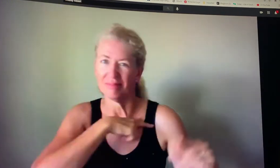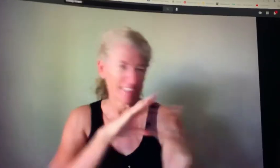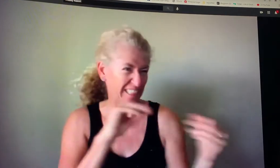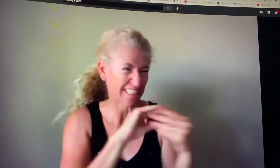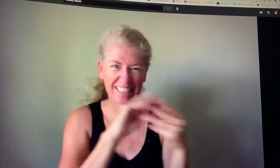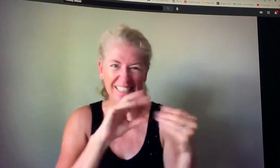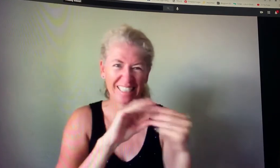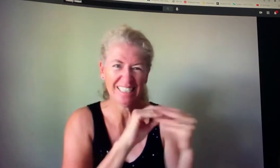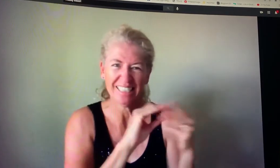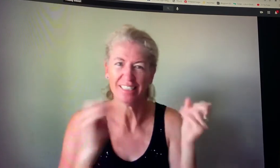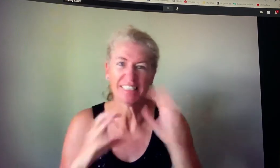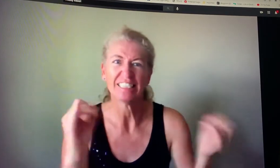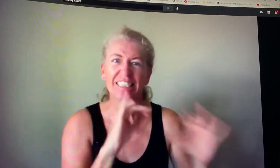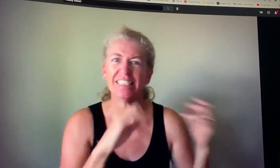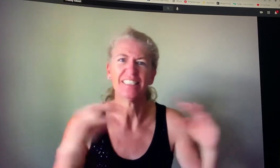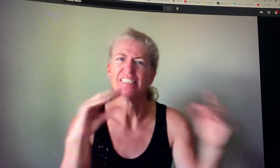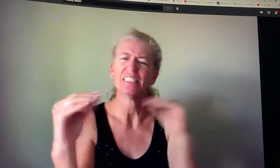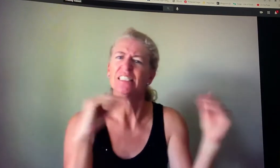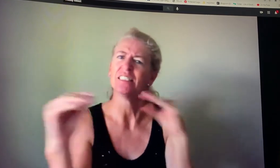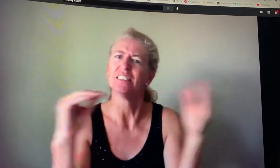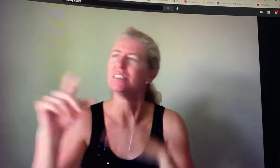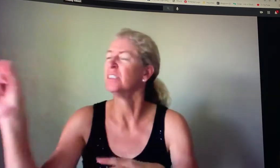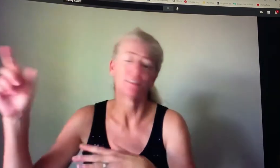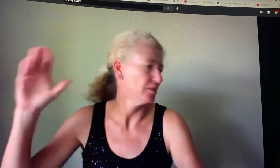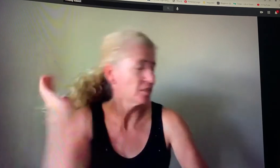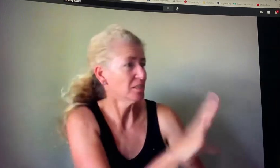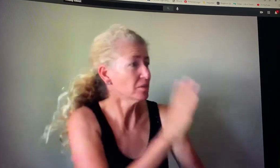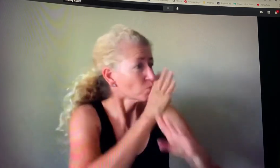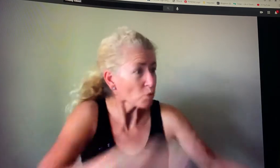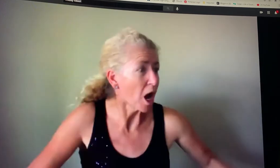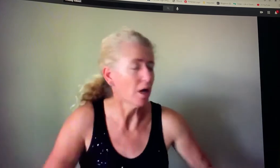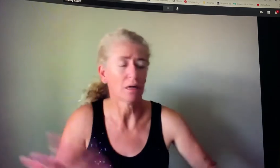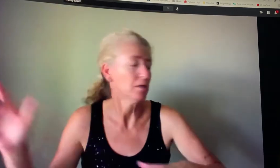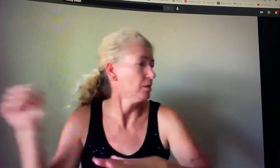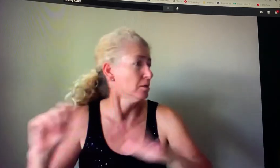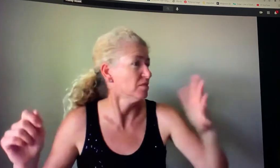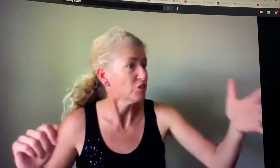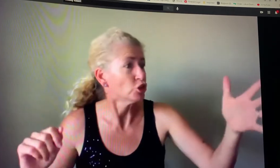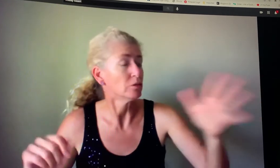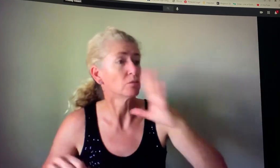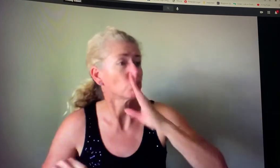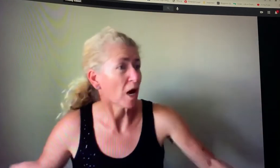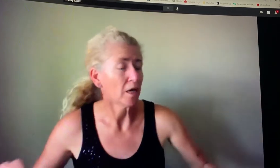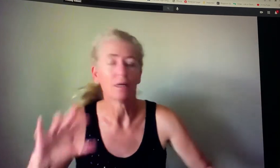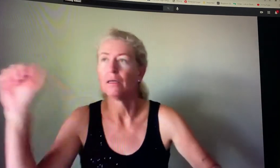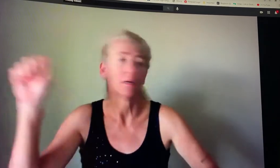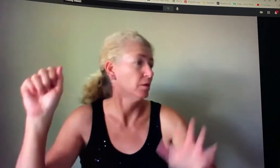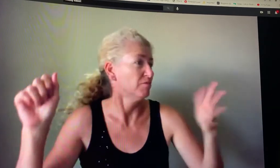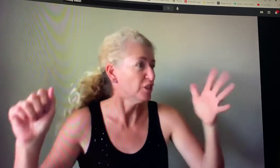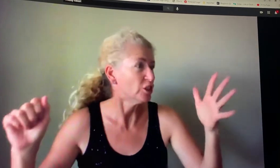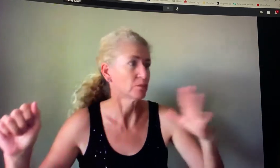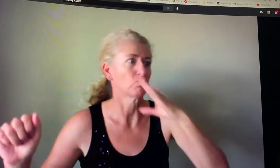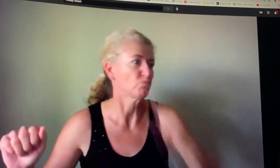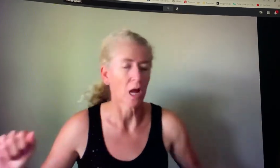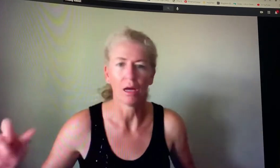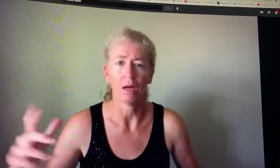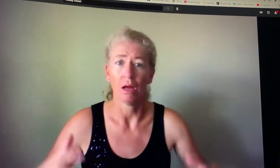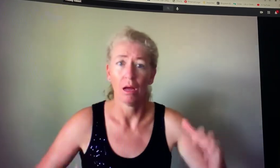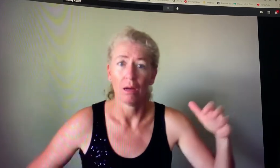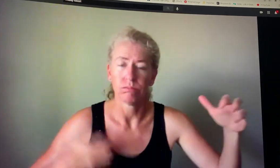and since he was deaf the minute he would after he would explain something he would turn to the chalkboard to write on the board and